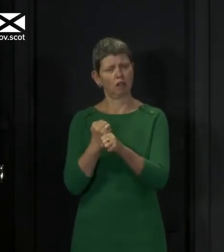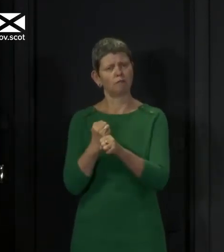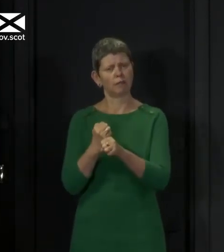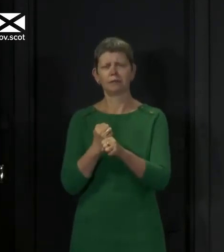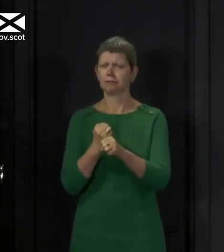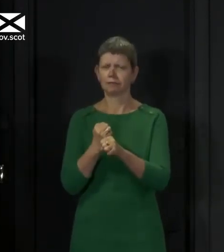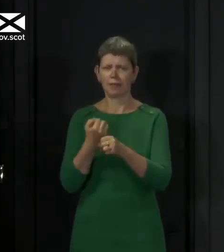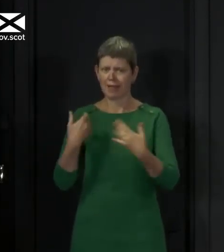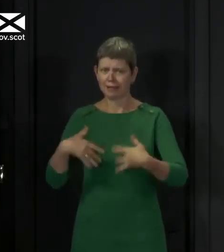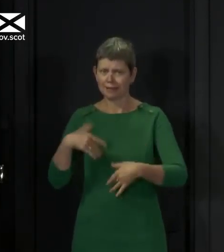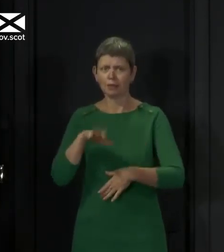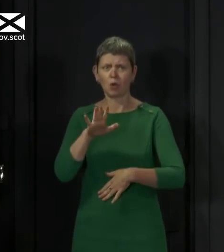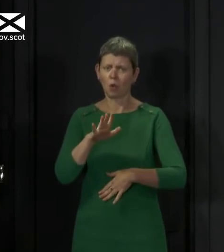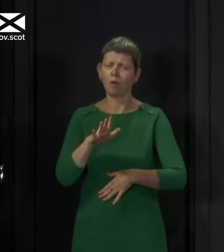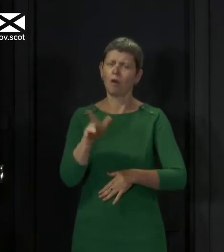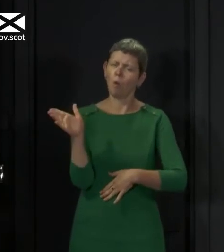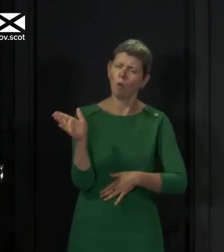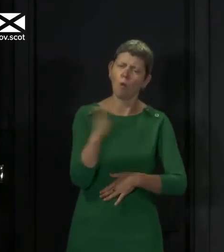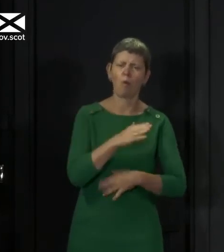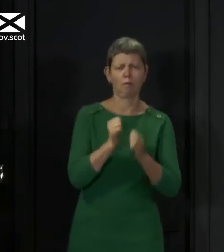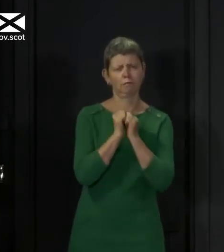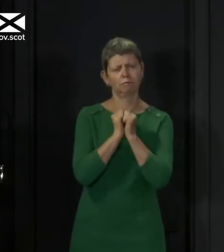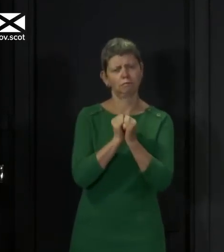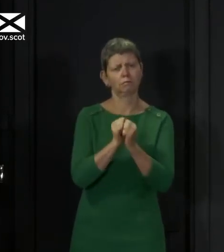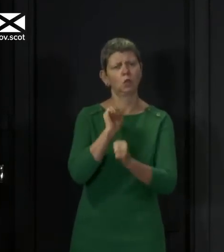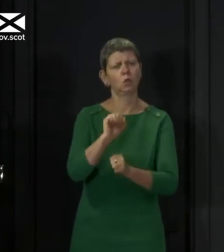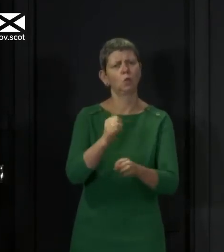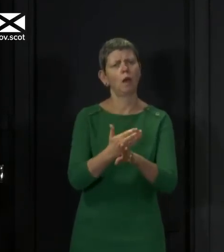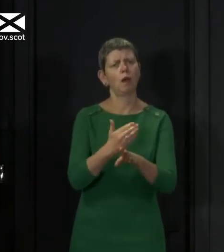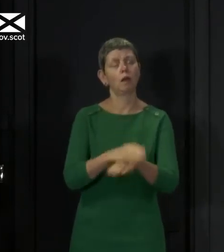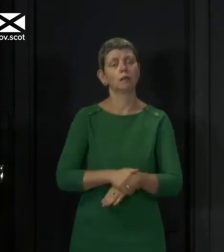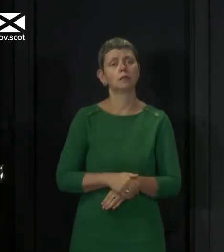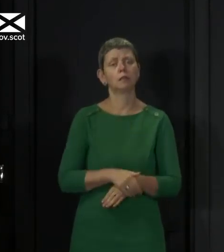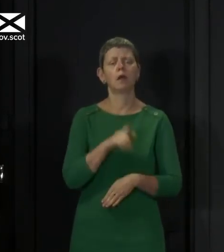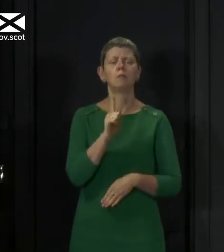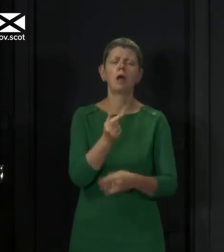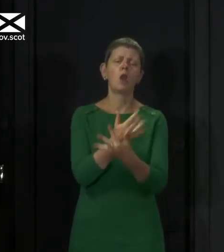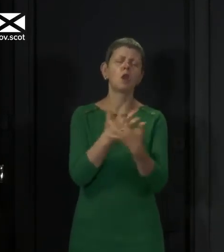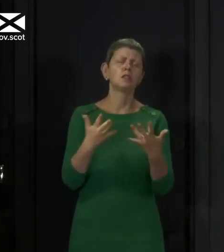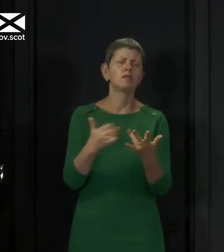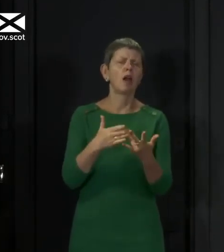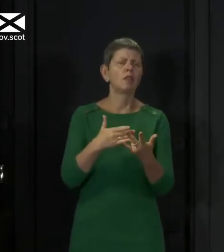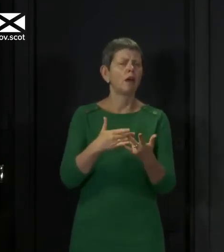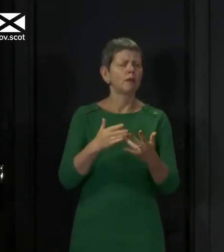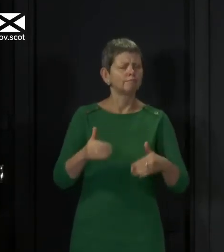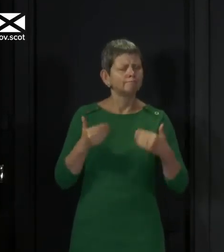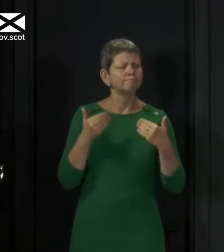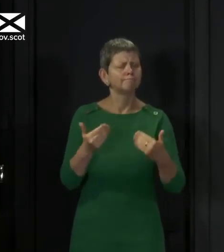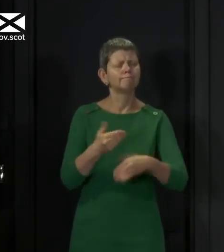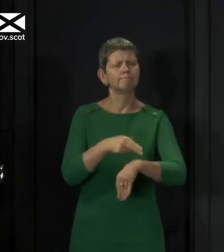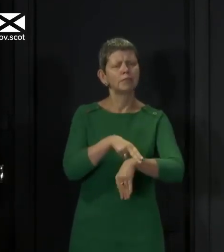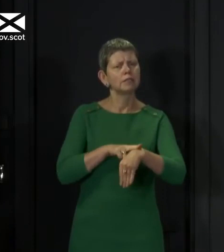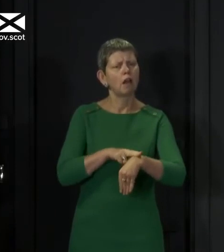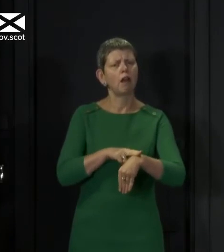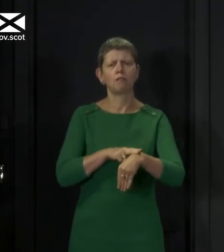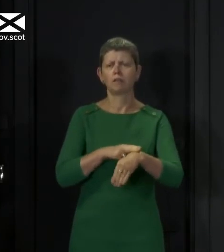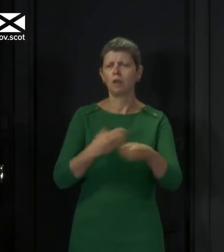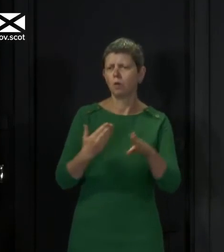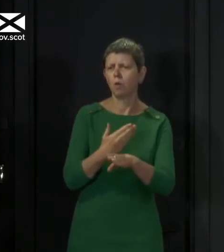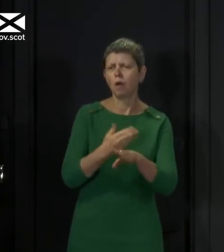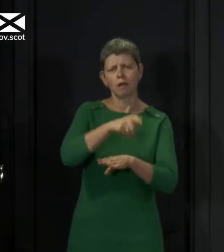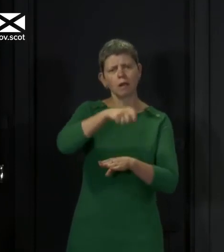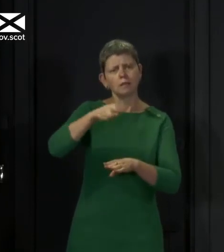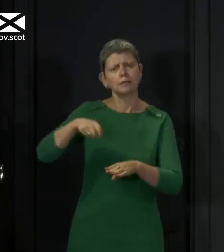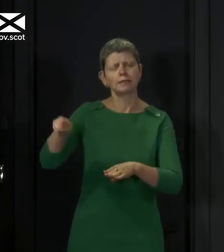know, by everyone in Scotland. There are, of course, many other frontline and key workers who are helping the country through this